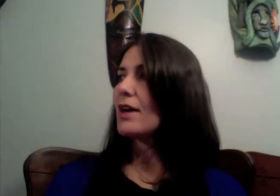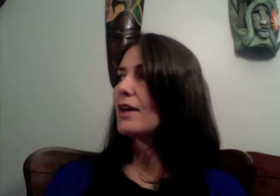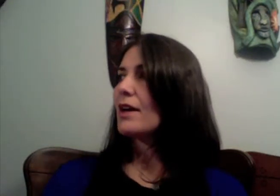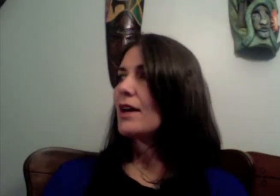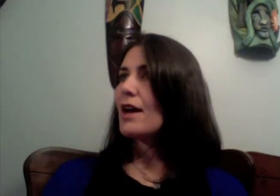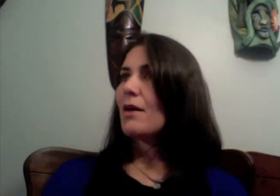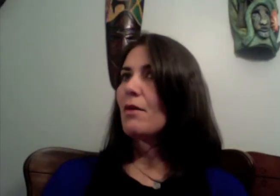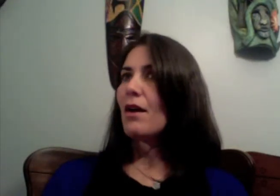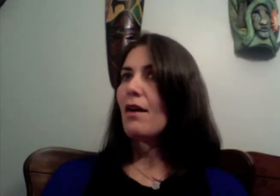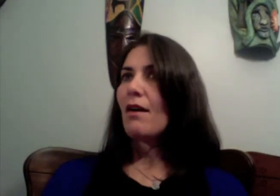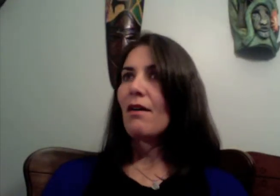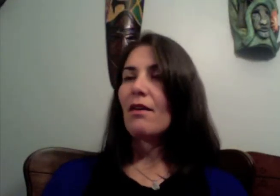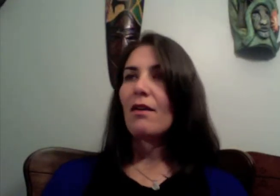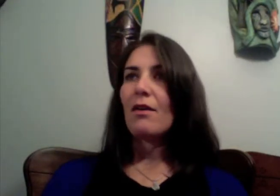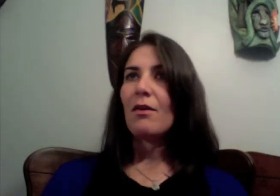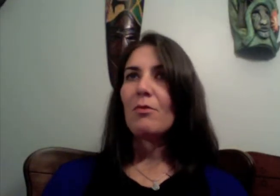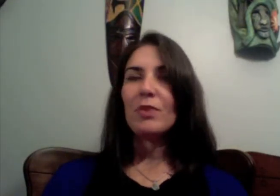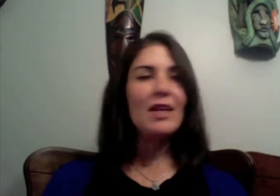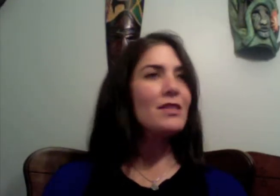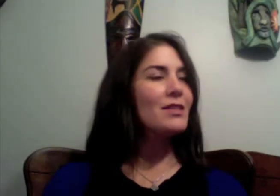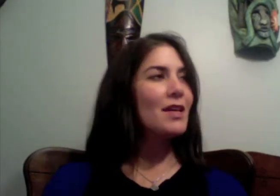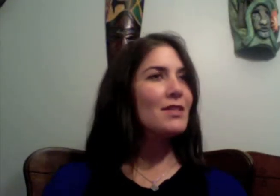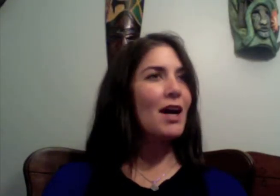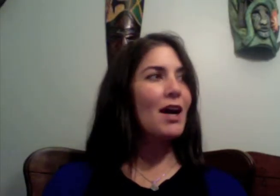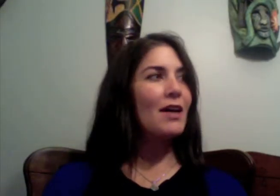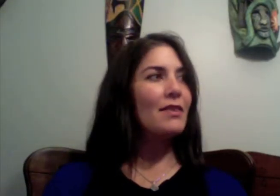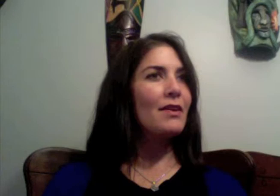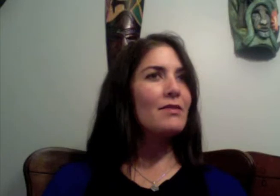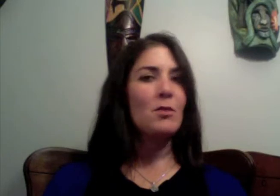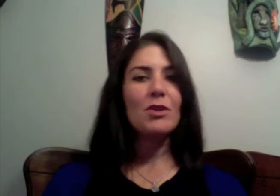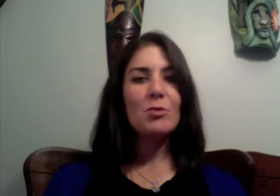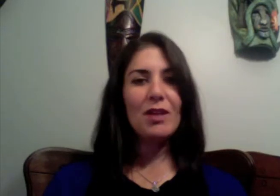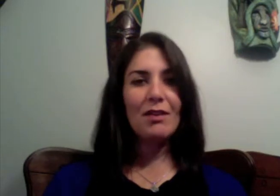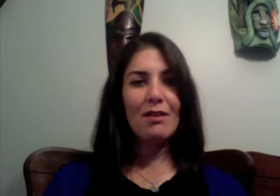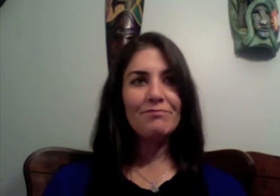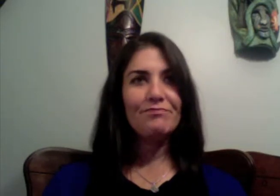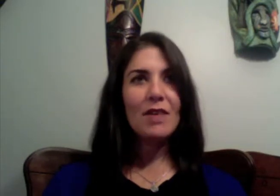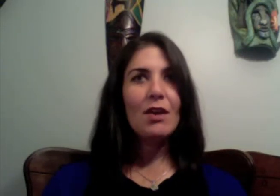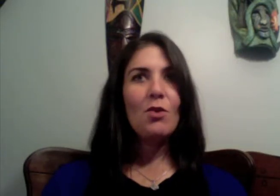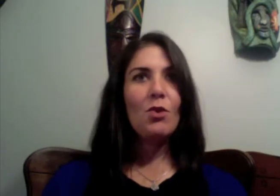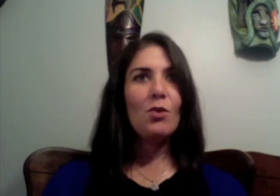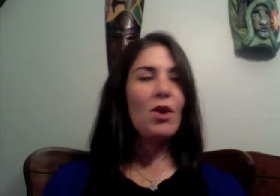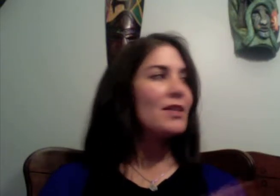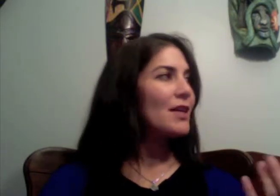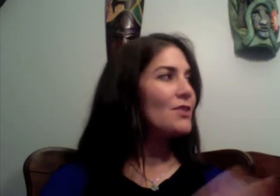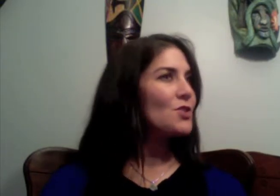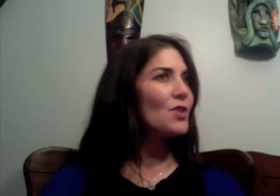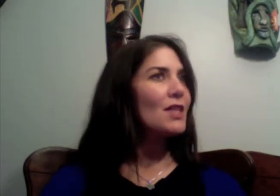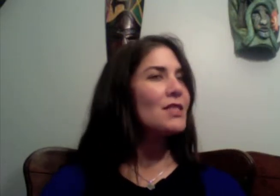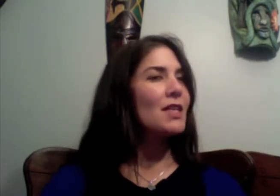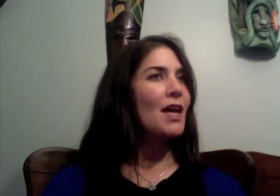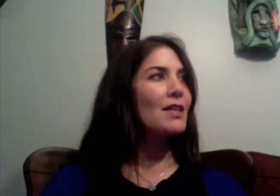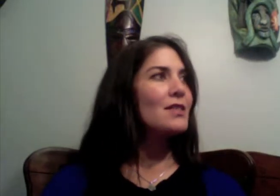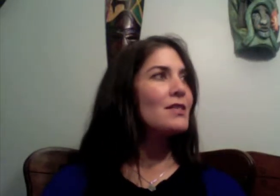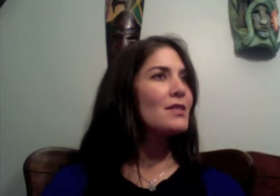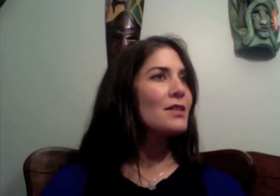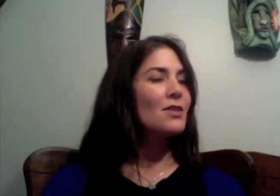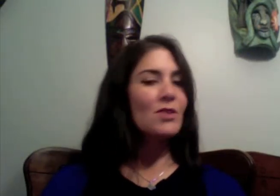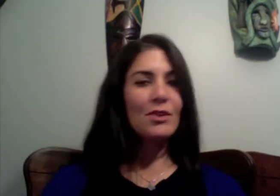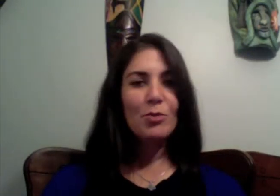place and I think someone could be in there or walking down the street and there's a little bit